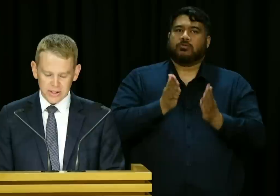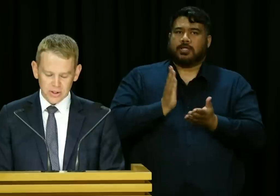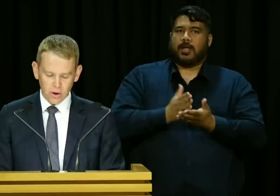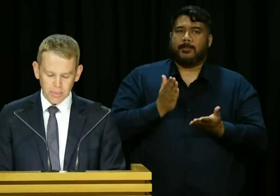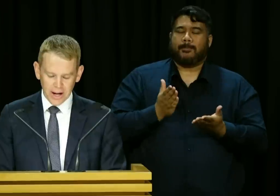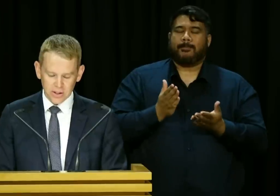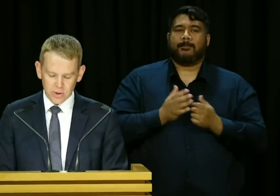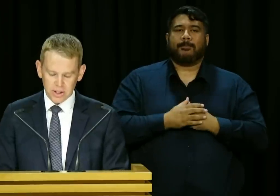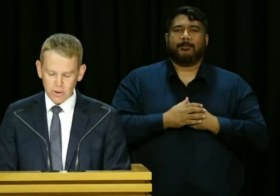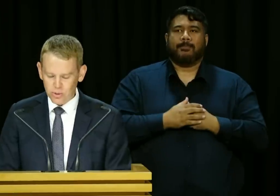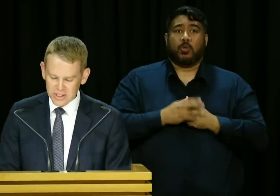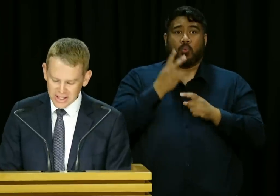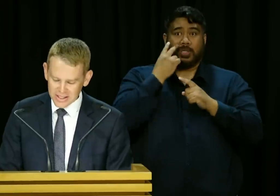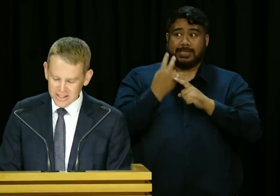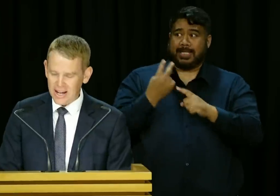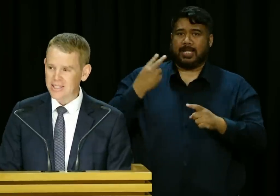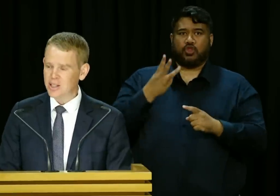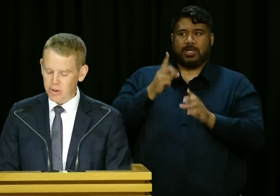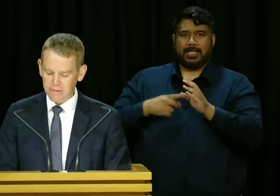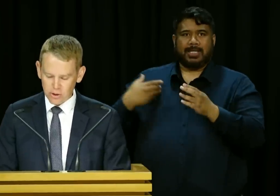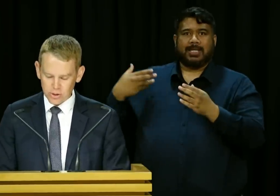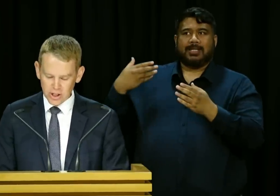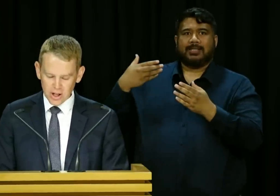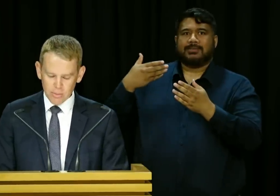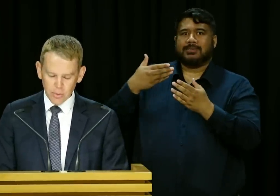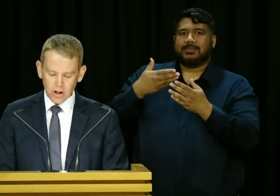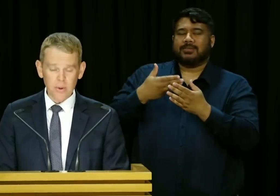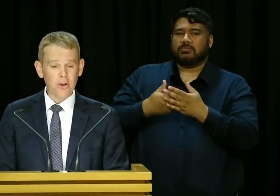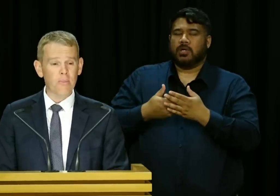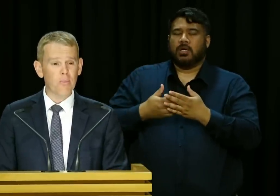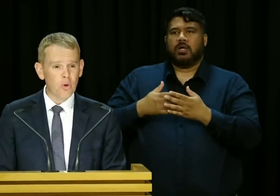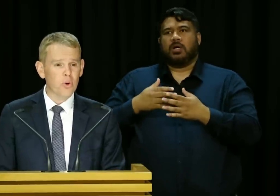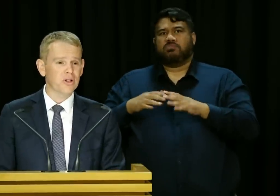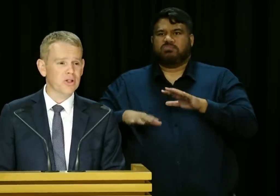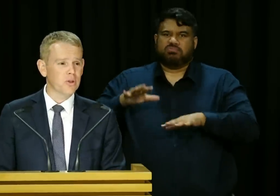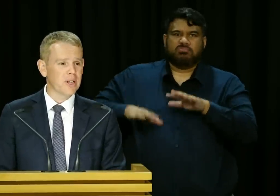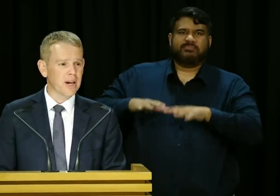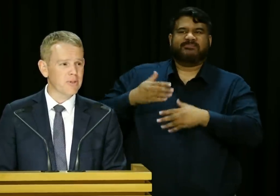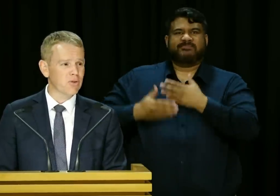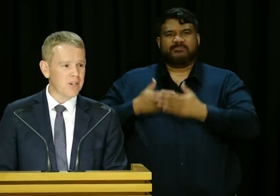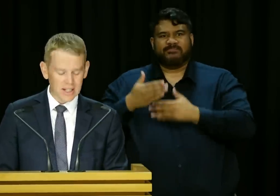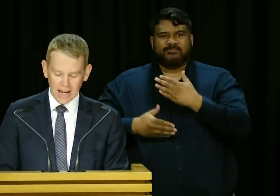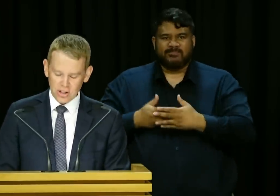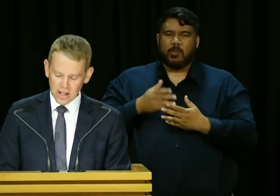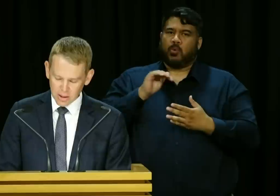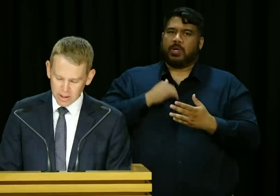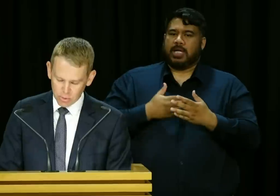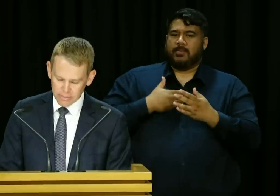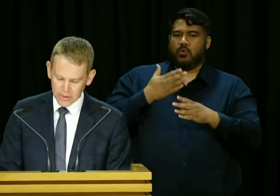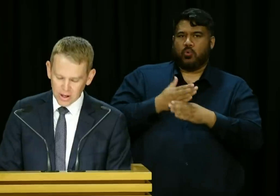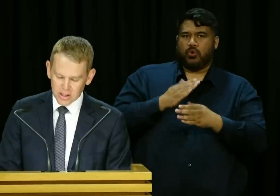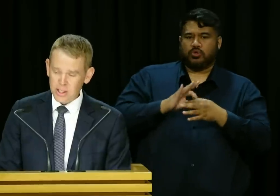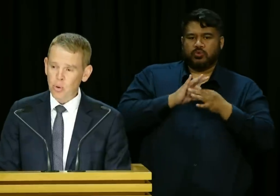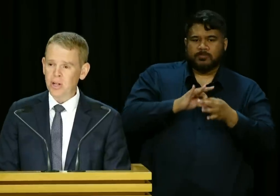consequences of the past three tumultuous years is starting to bear fruit, but we know we've got more work to do when it comes to re-engaging young